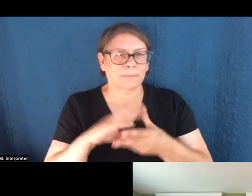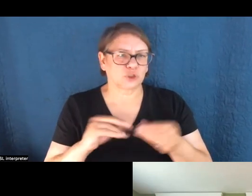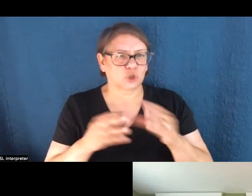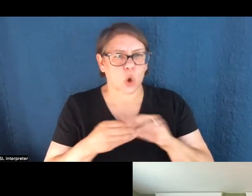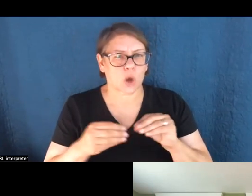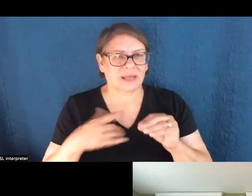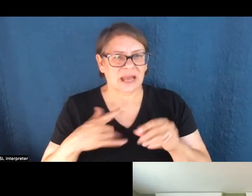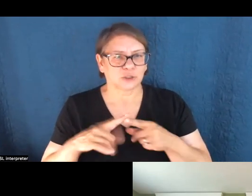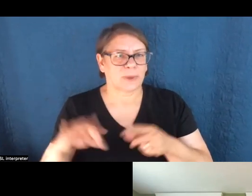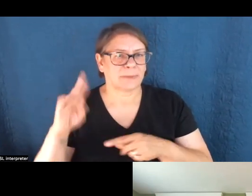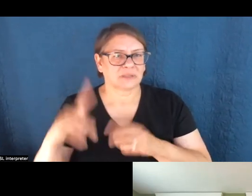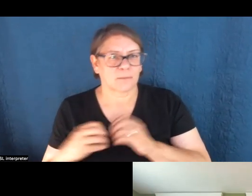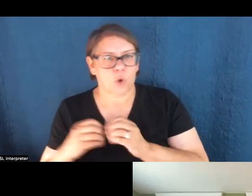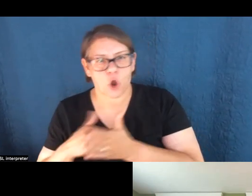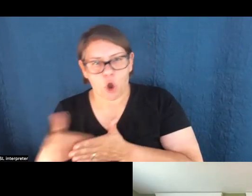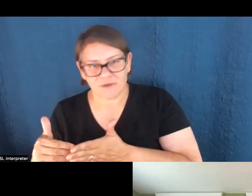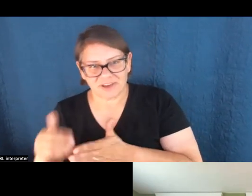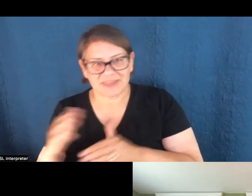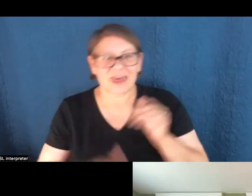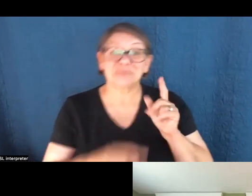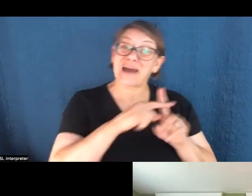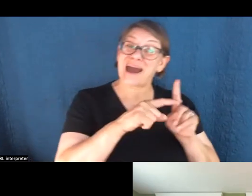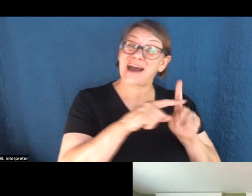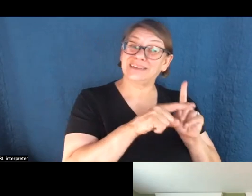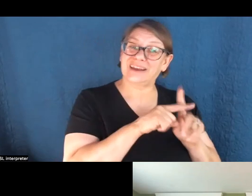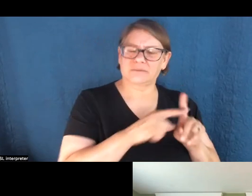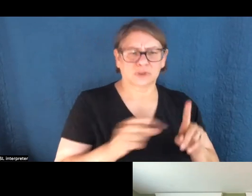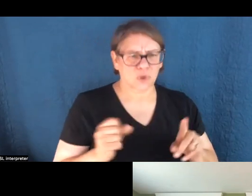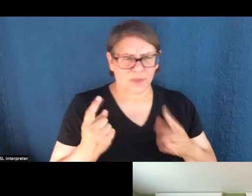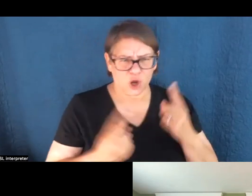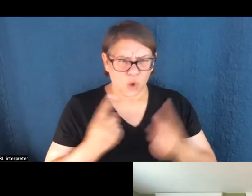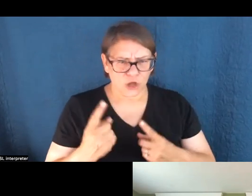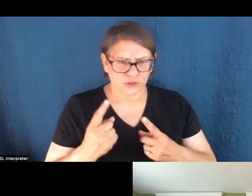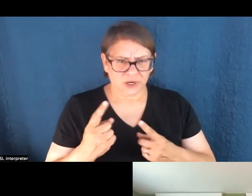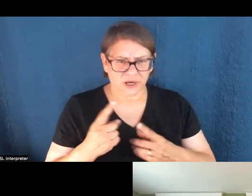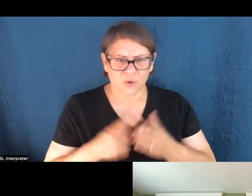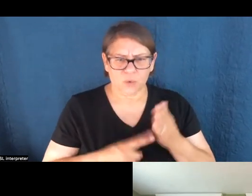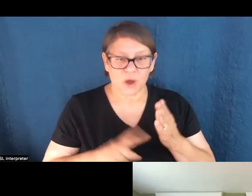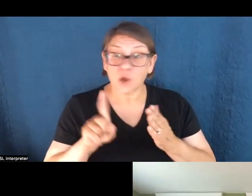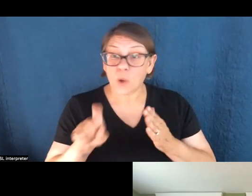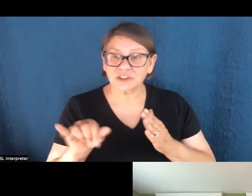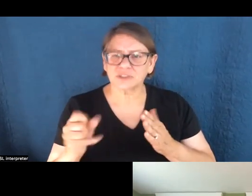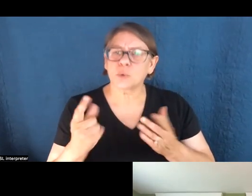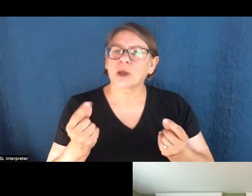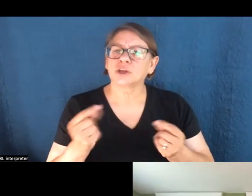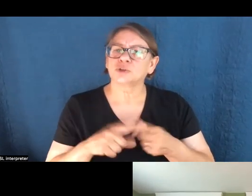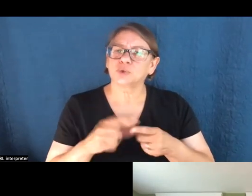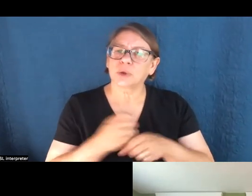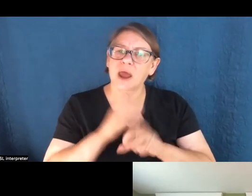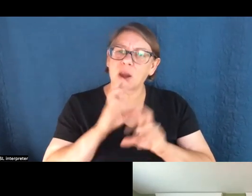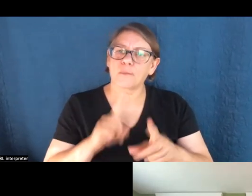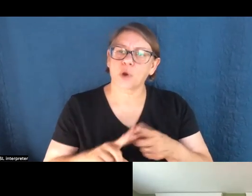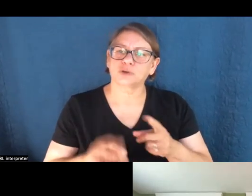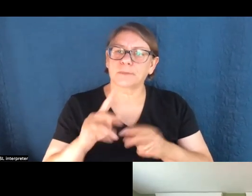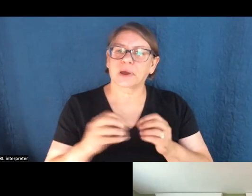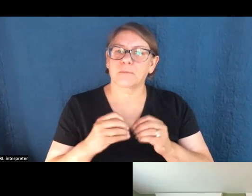up more often than the more positive stories. So they wonder, um, what the question is, what can I do to get a reporter to pick up